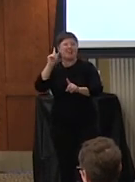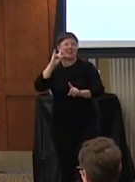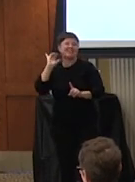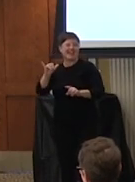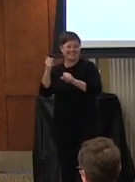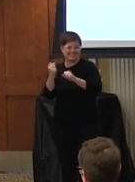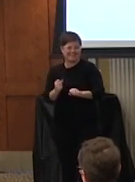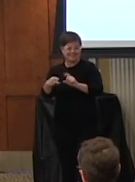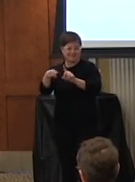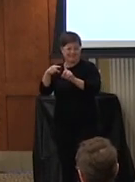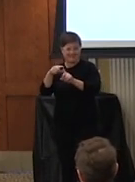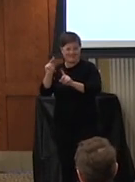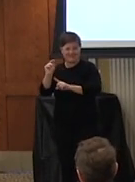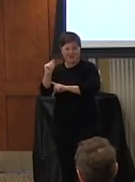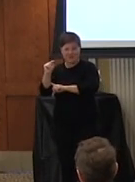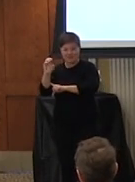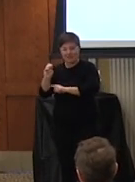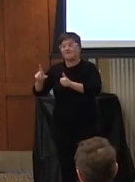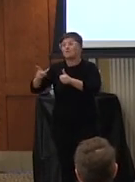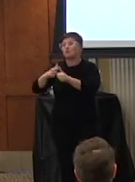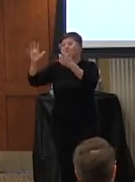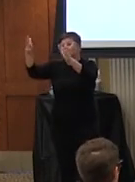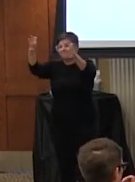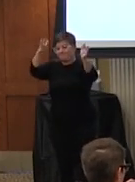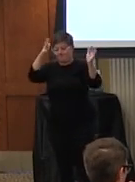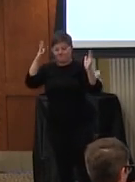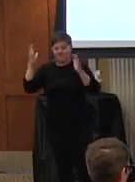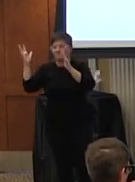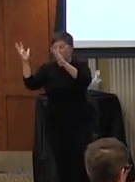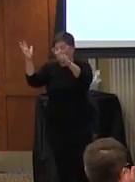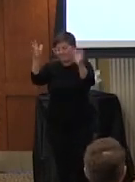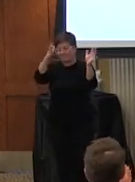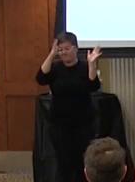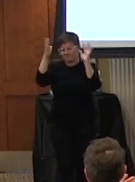positive note so first of all let's give a round of applause